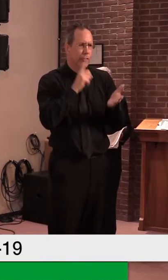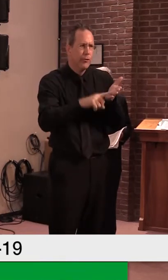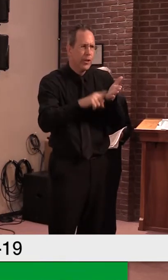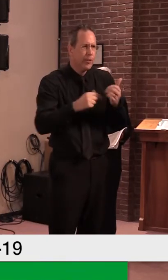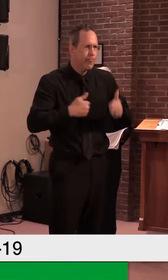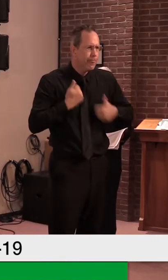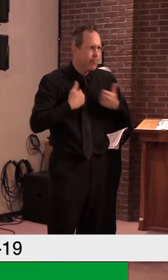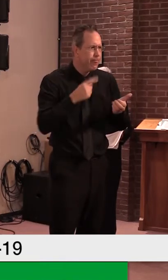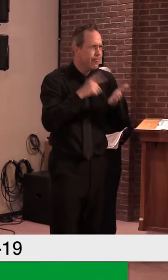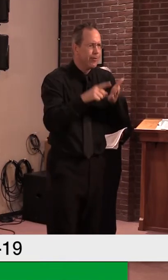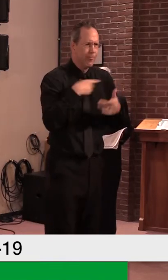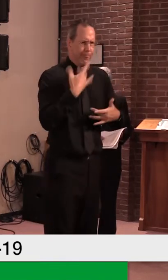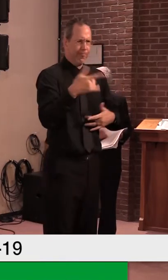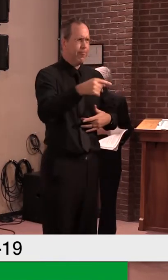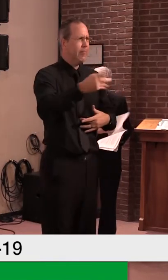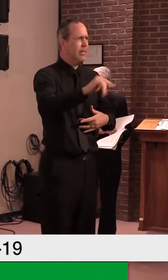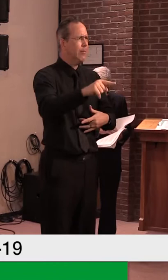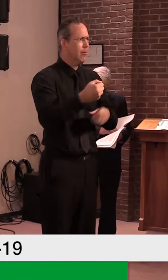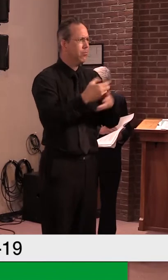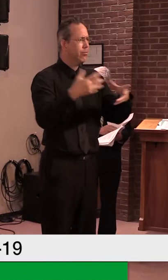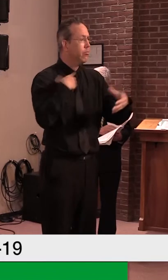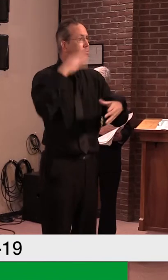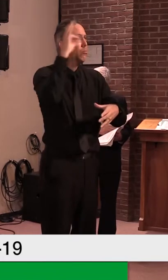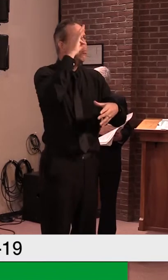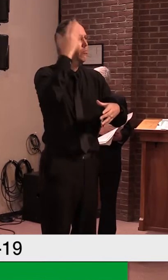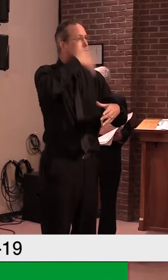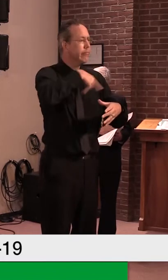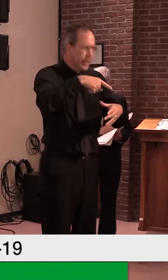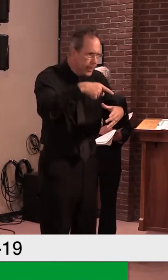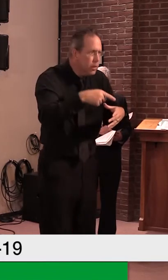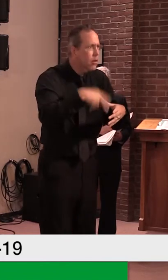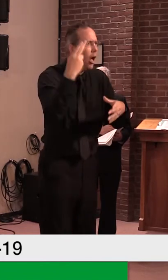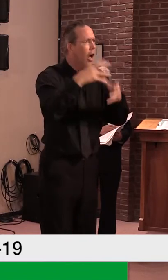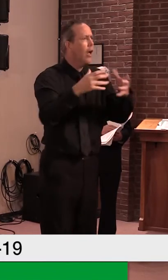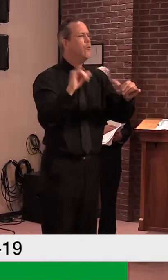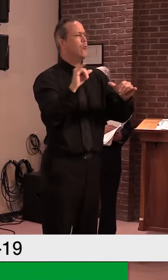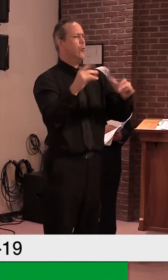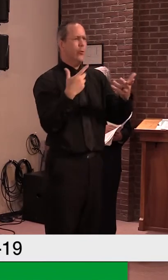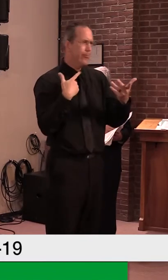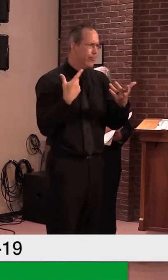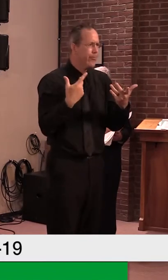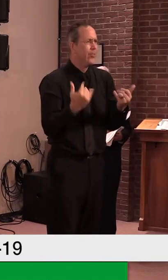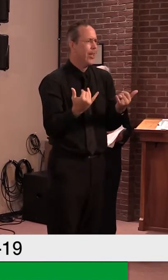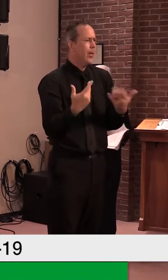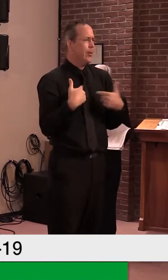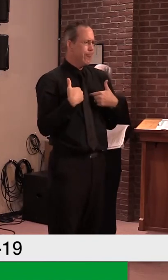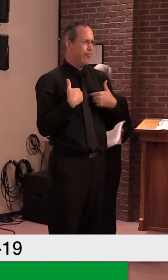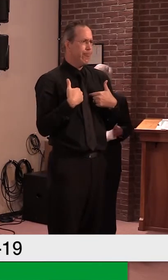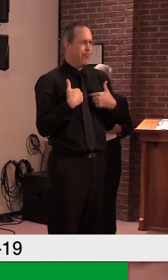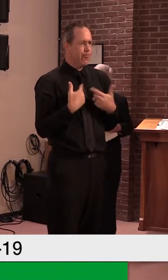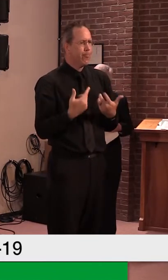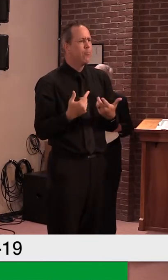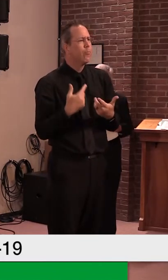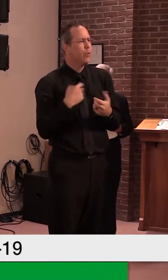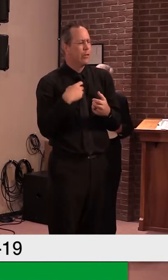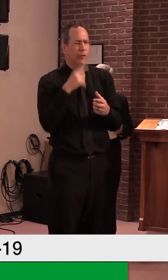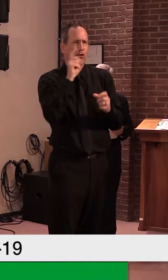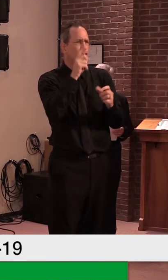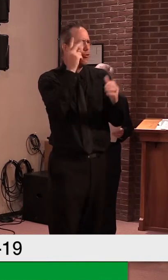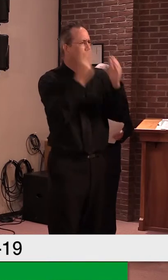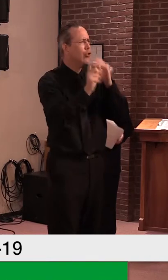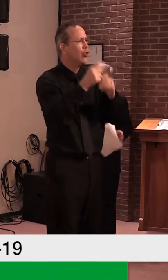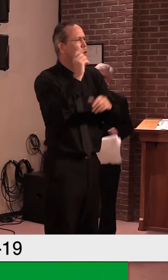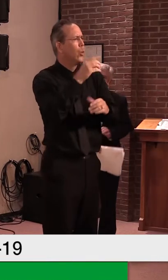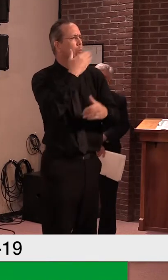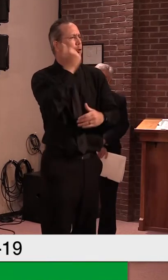In hindsight, you know, I should have seen this coming in some respects, but we were relying on Corp Civic to do the